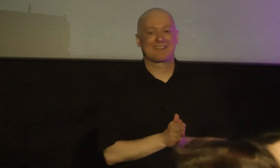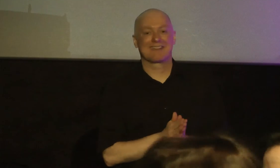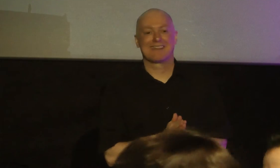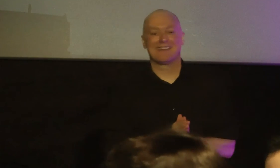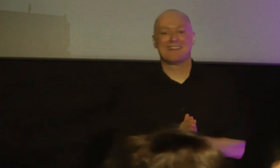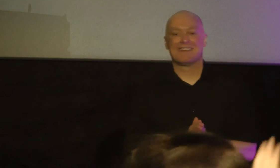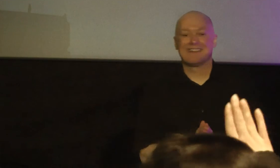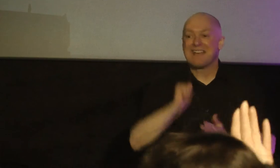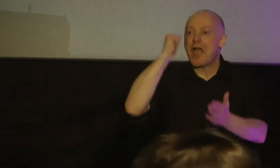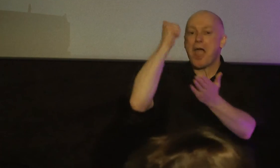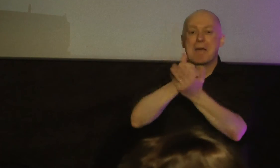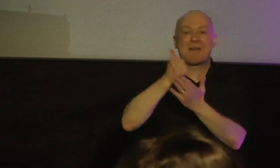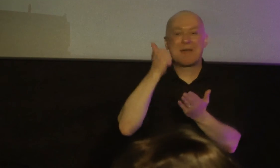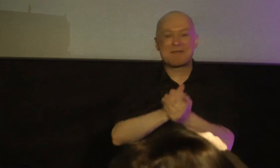amen well you can grab a seat